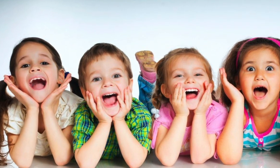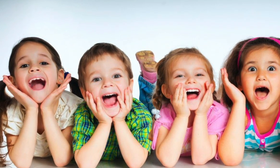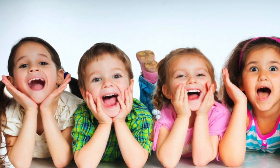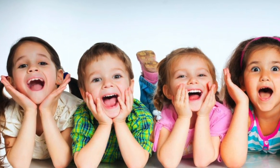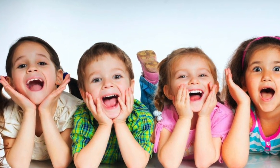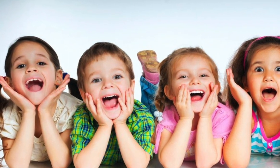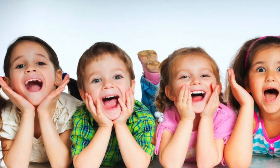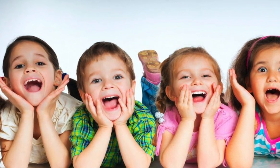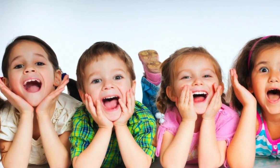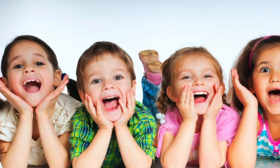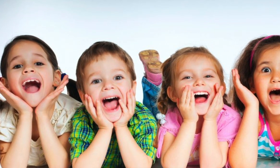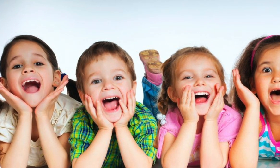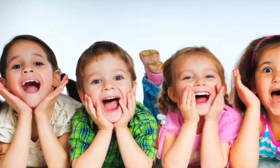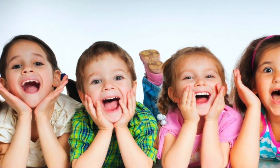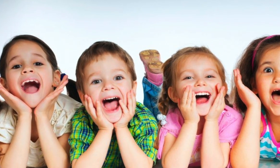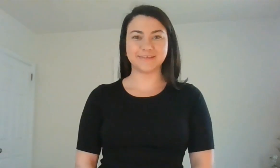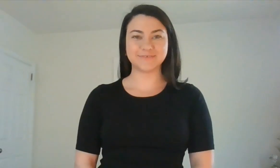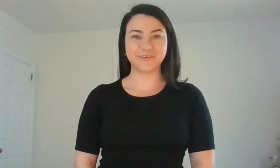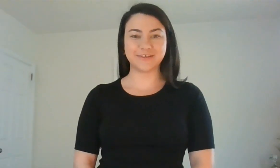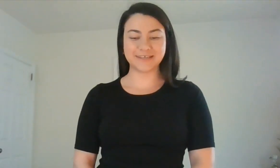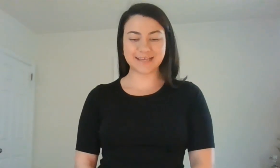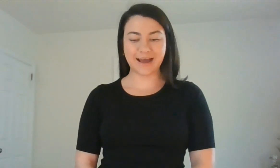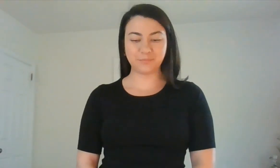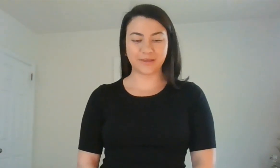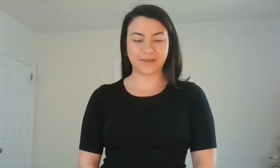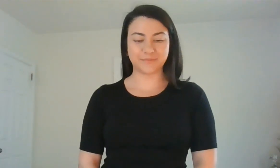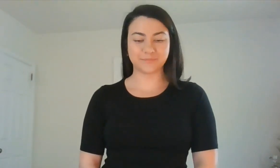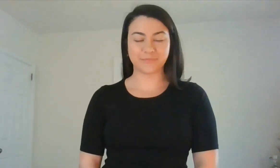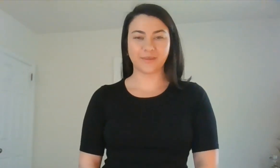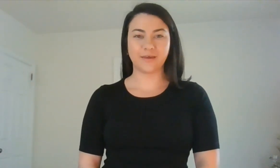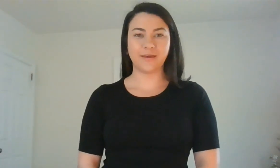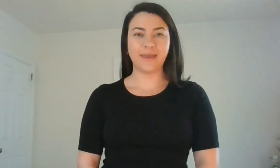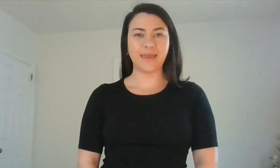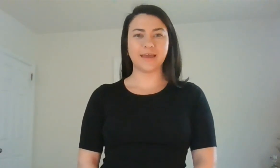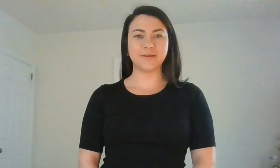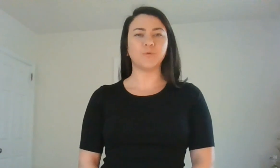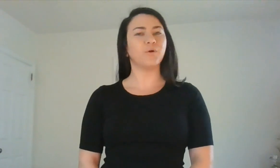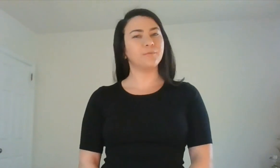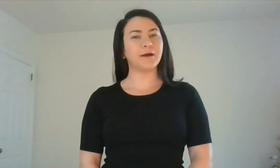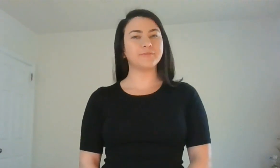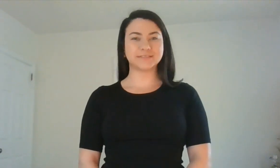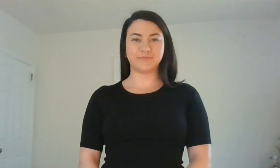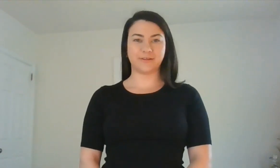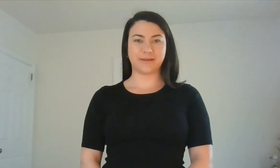Right. This feeling is happy. And what about this feeling?